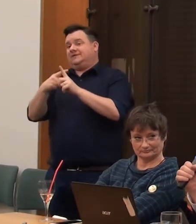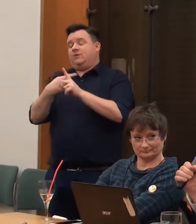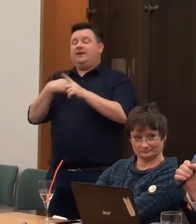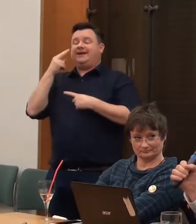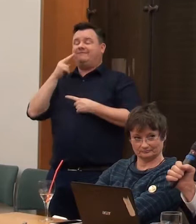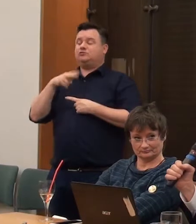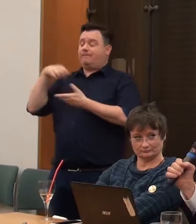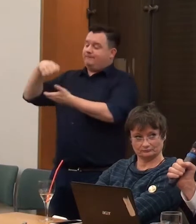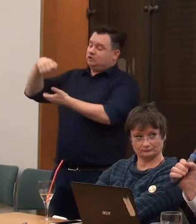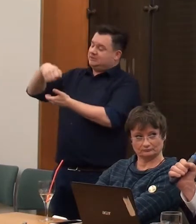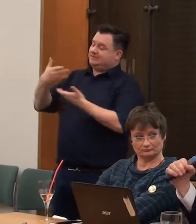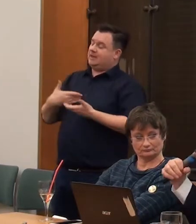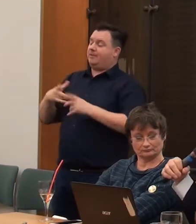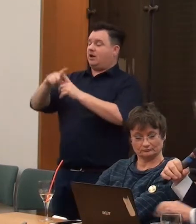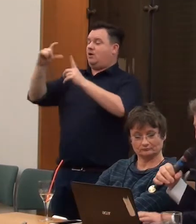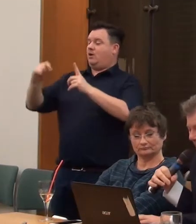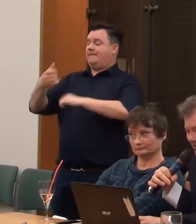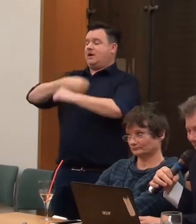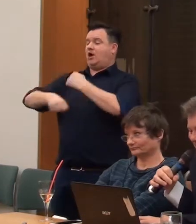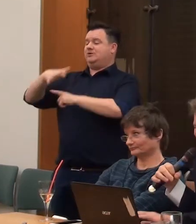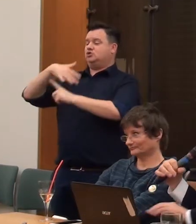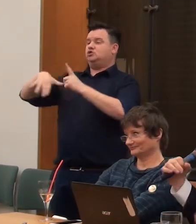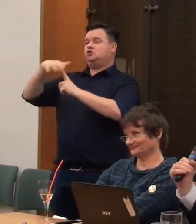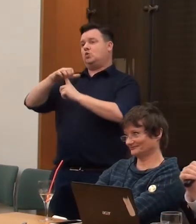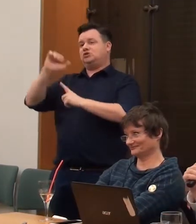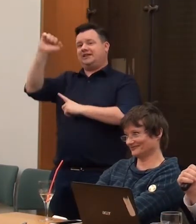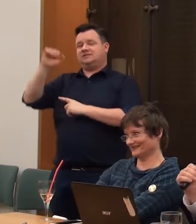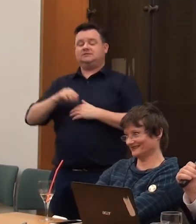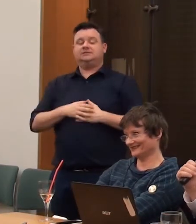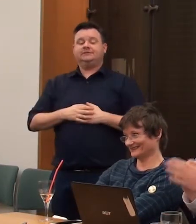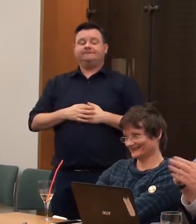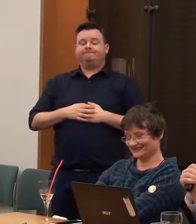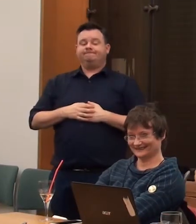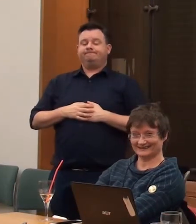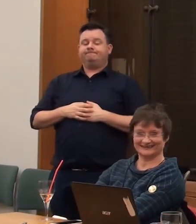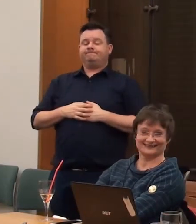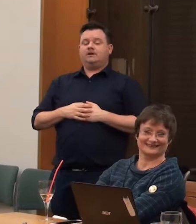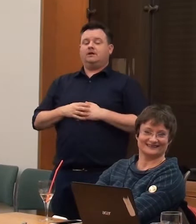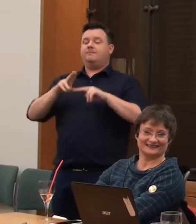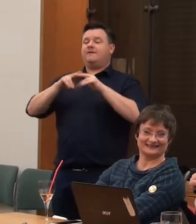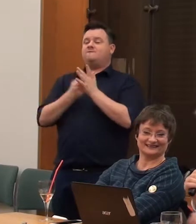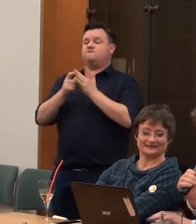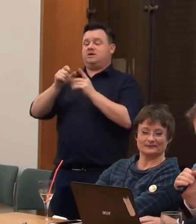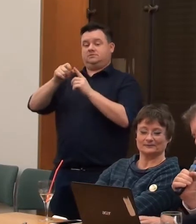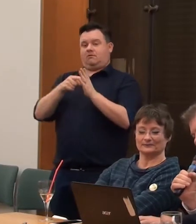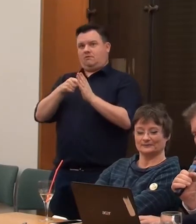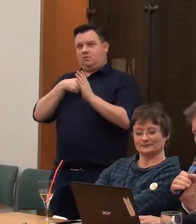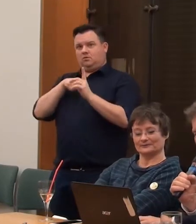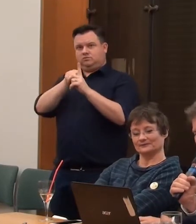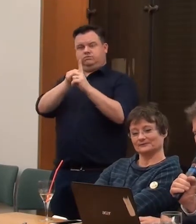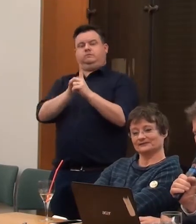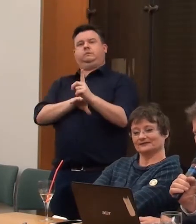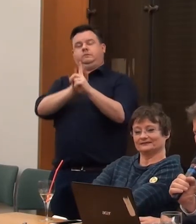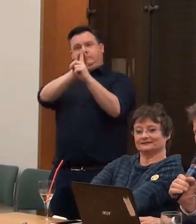budget today. Perhaps the Tories are becoming socialist, I doubt it. But Frida stands as a beacon for us